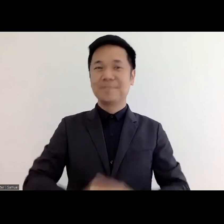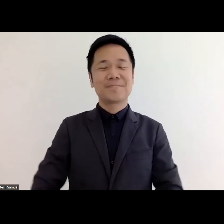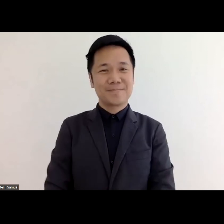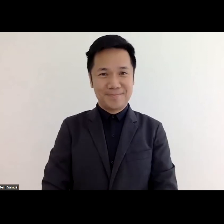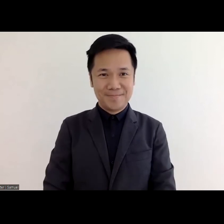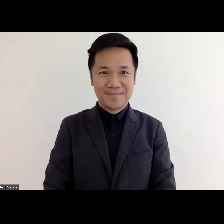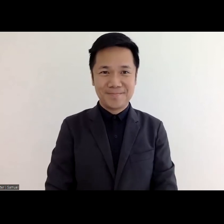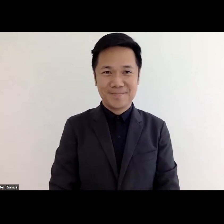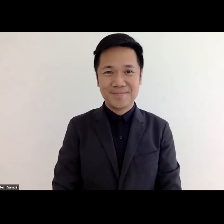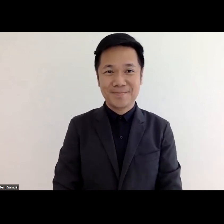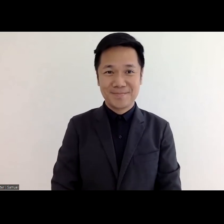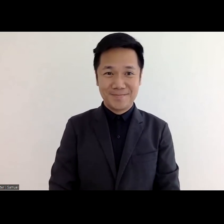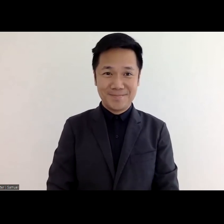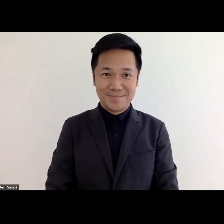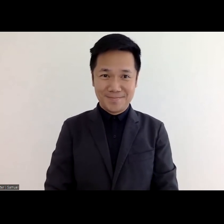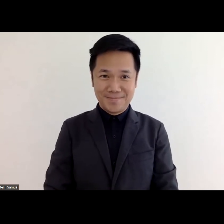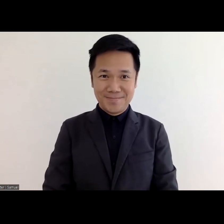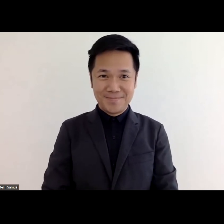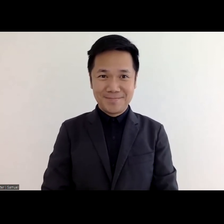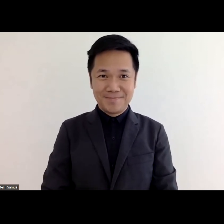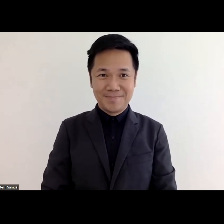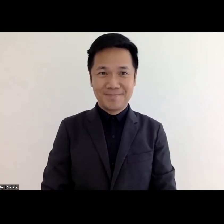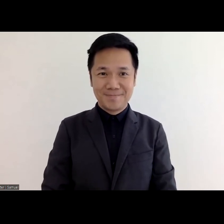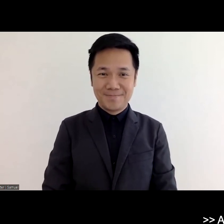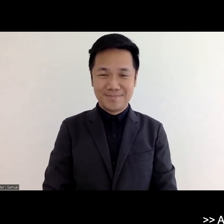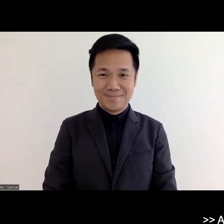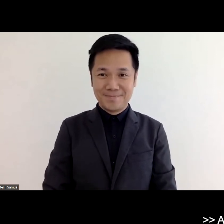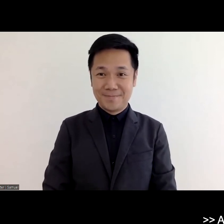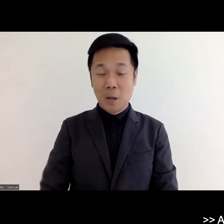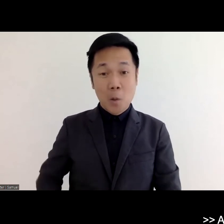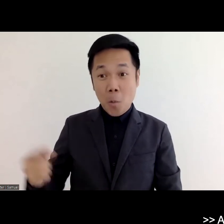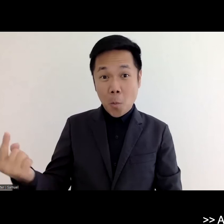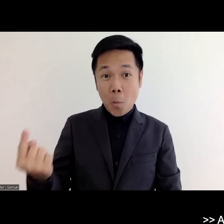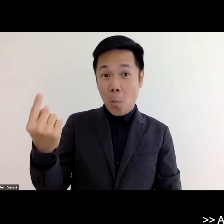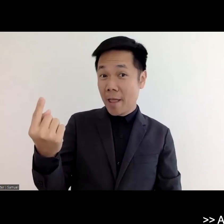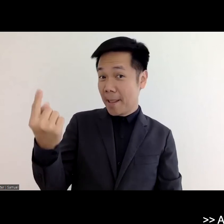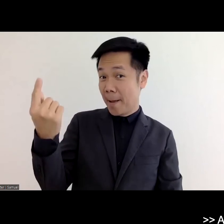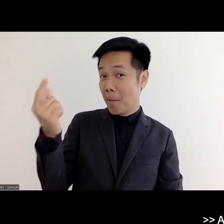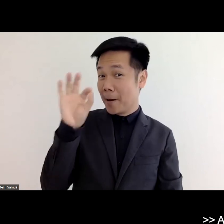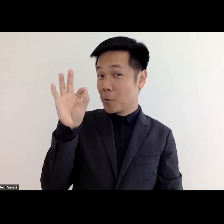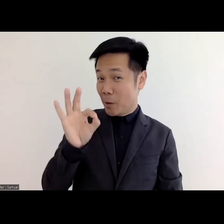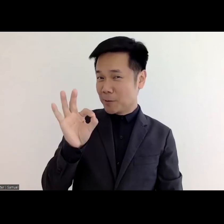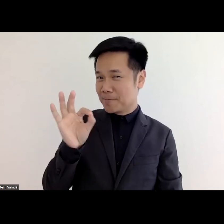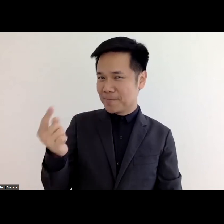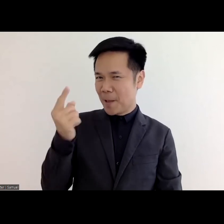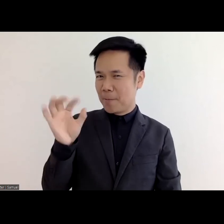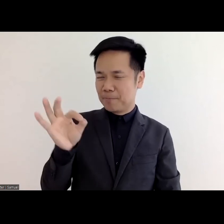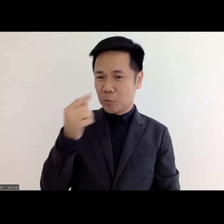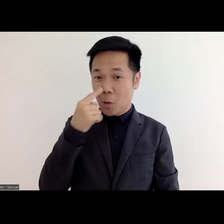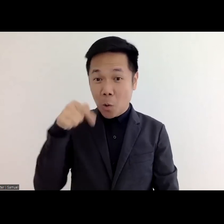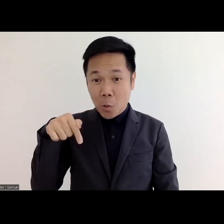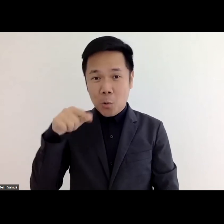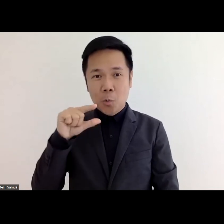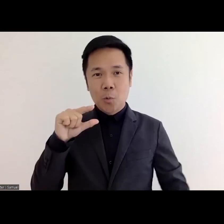there is one question in the q a which is for